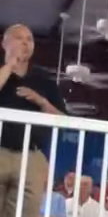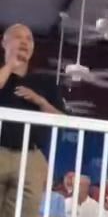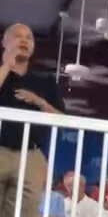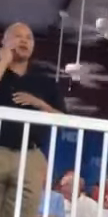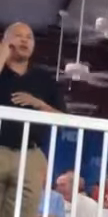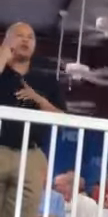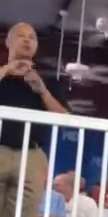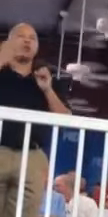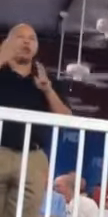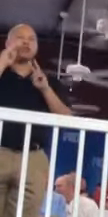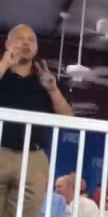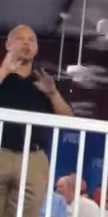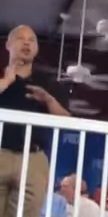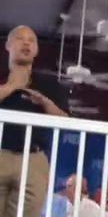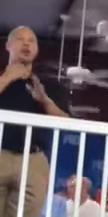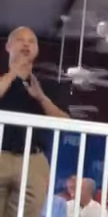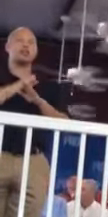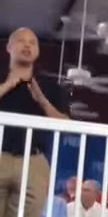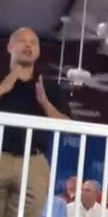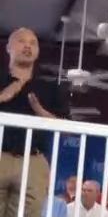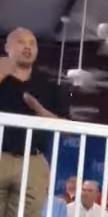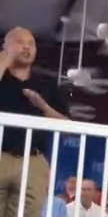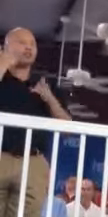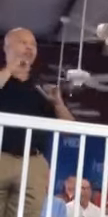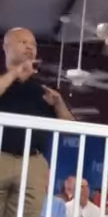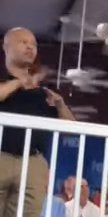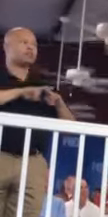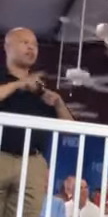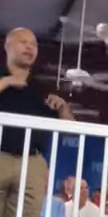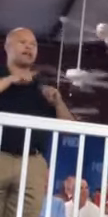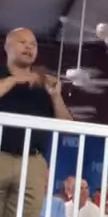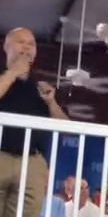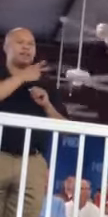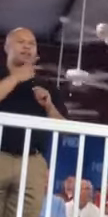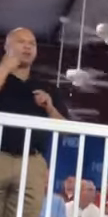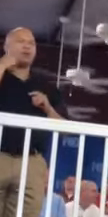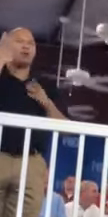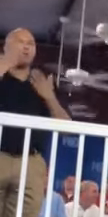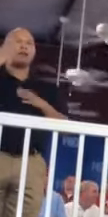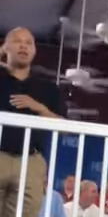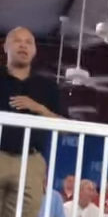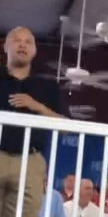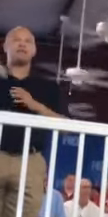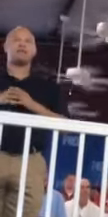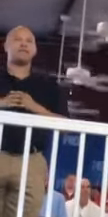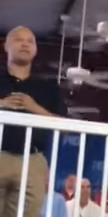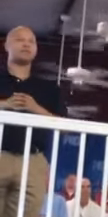And let's look at our two U.S. Senators, if they're still sitting behind me. I can't see. I think one of them may have left.